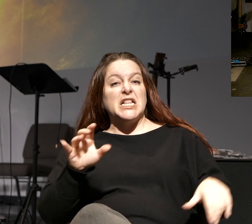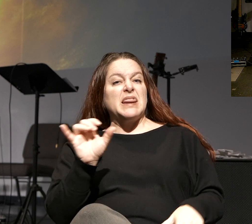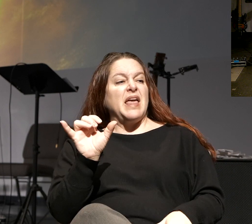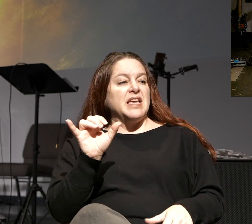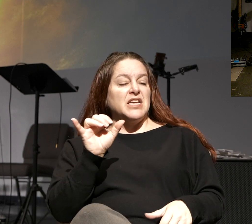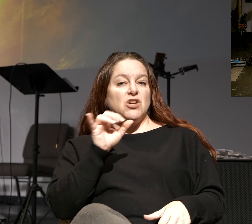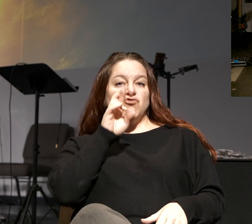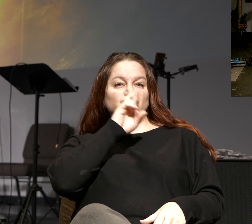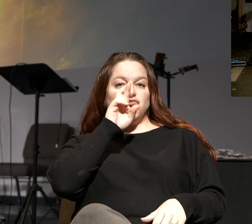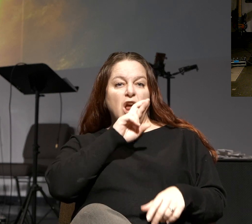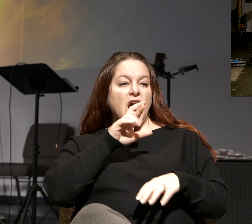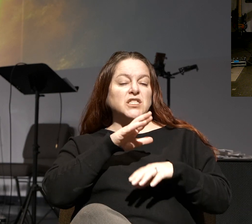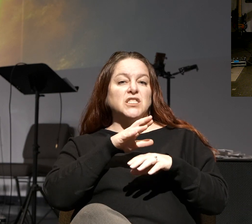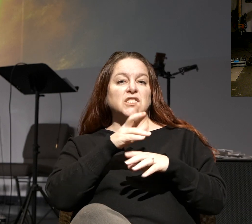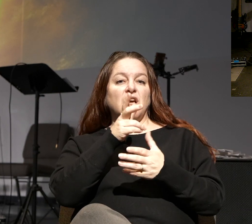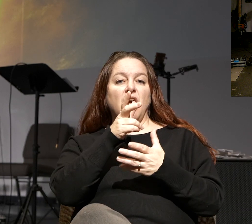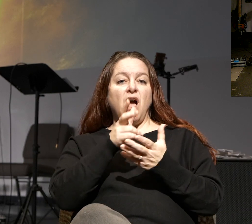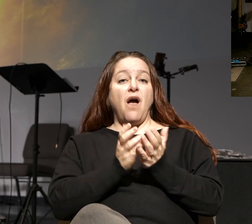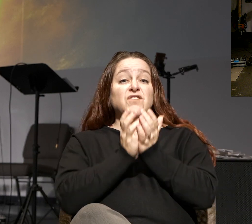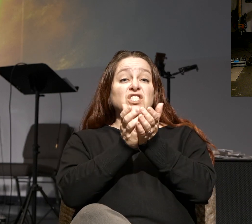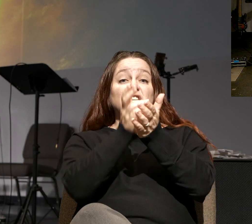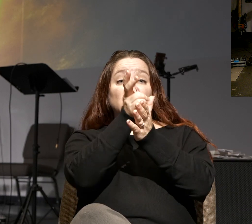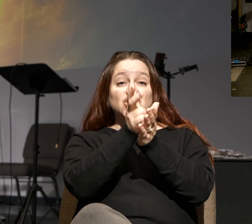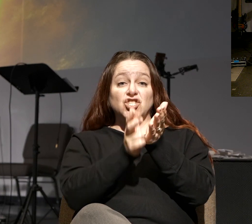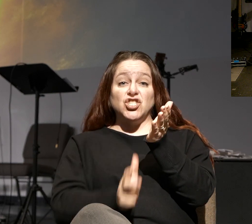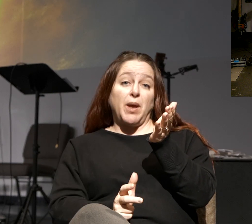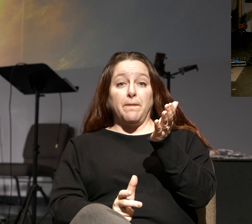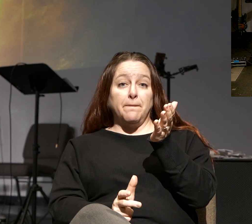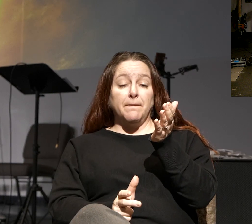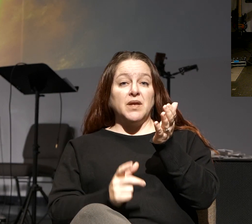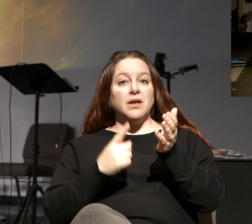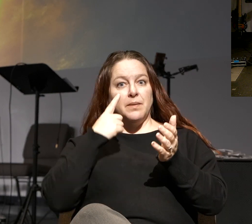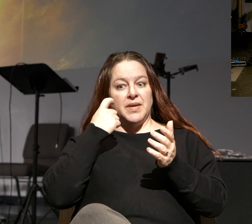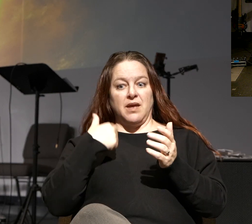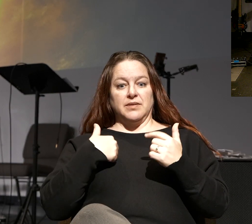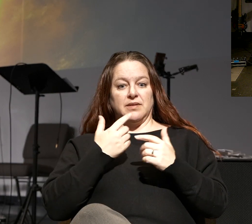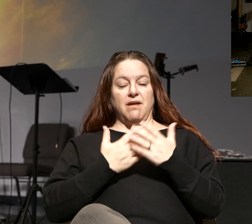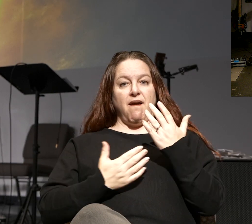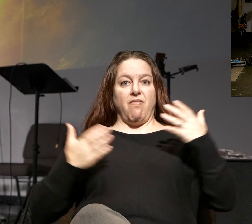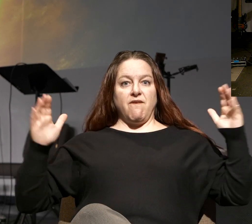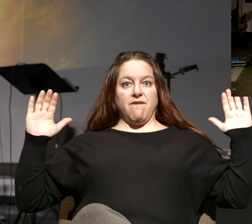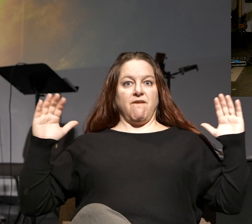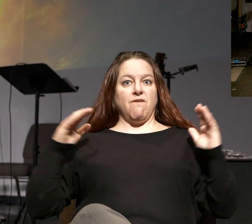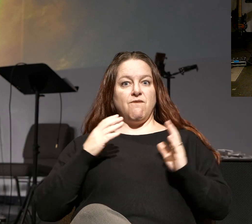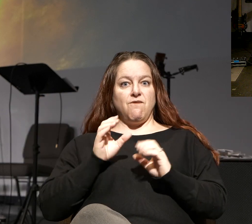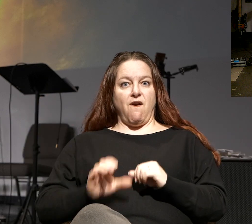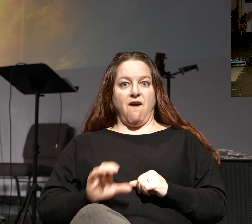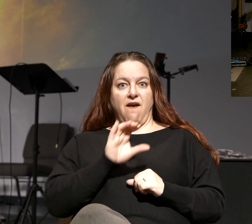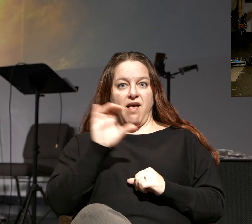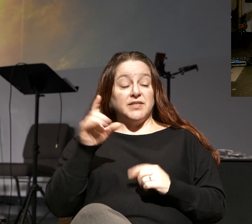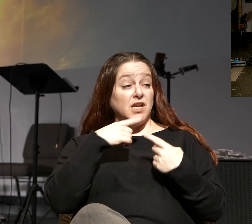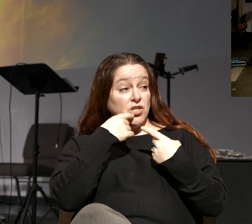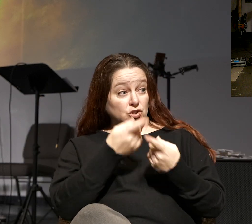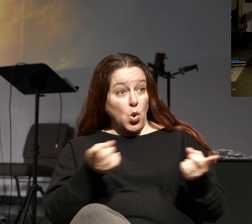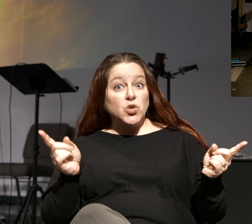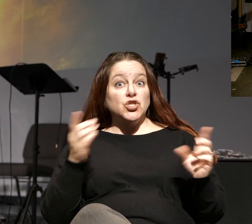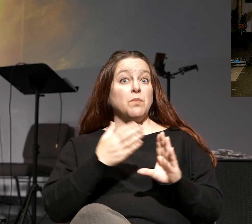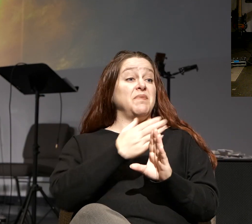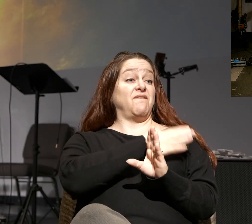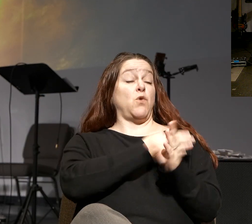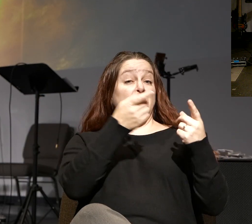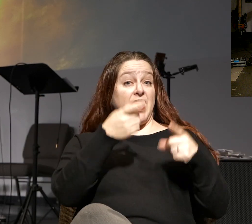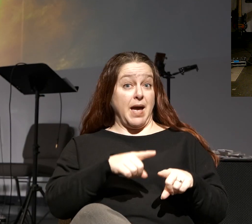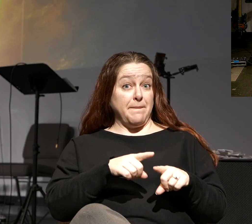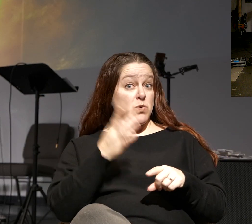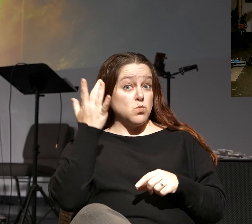rats off of a sinking ship because he's going to be hanging on the cross. And he tells them this, I've told you these things before they